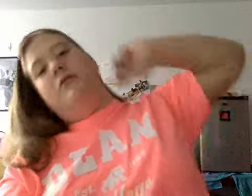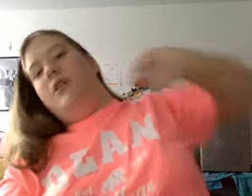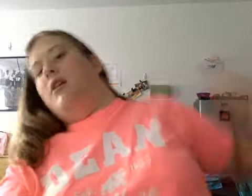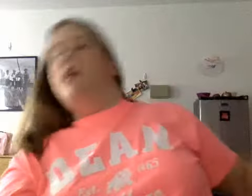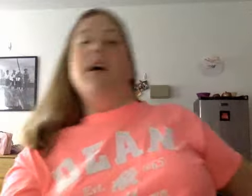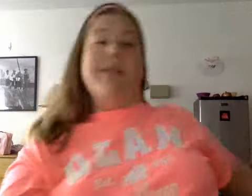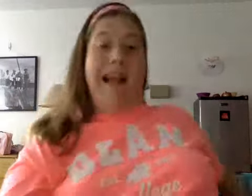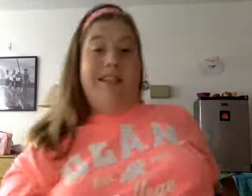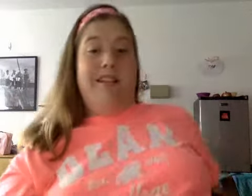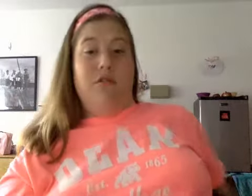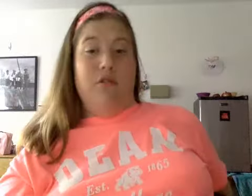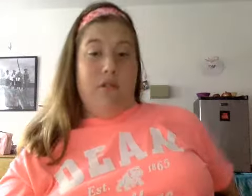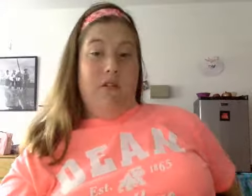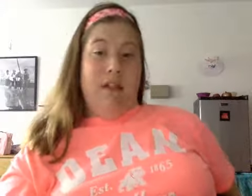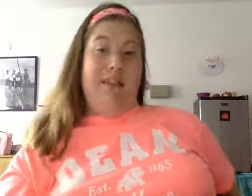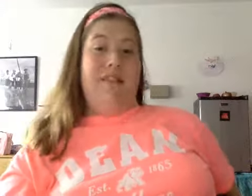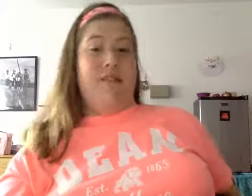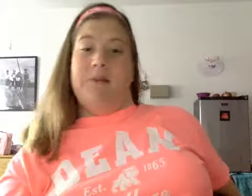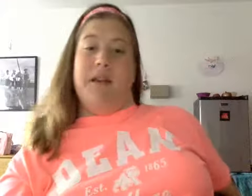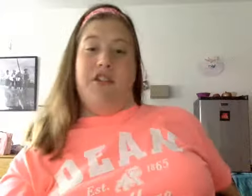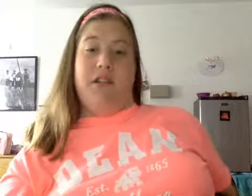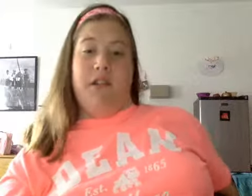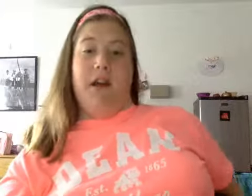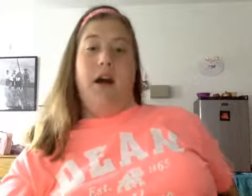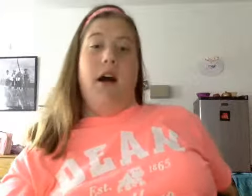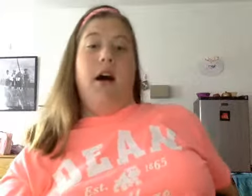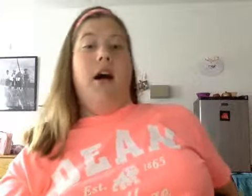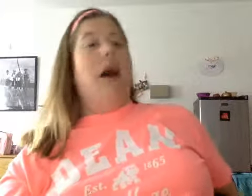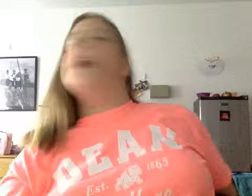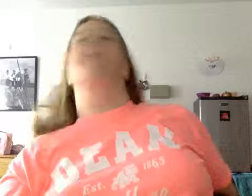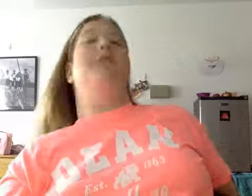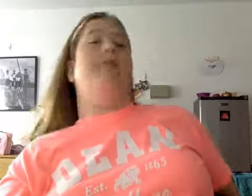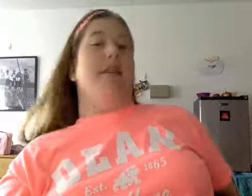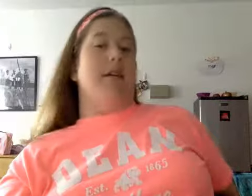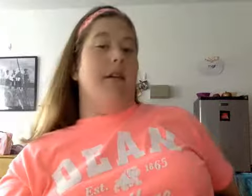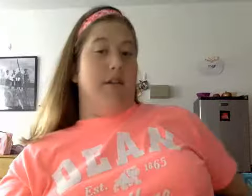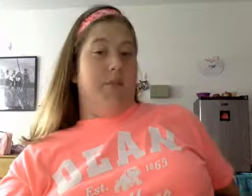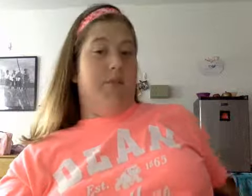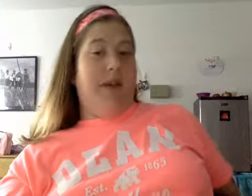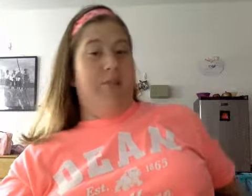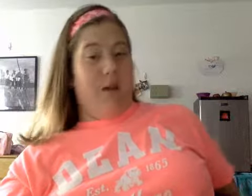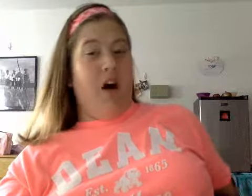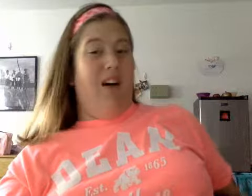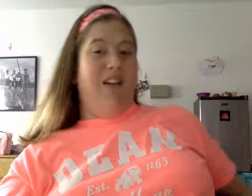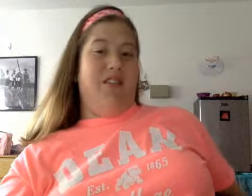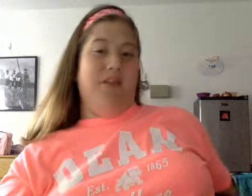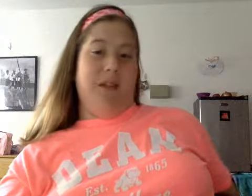so that's not cool it's discrimination I am actually writing a college paper on discrimination